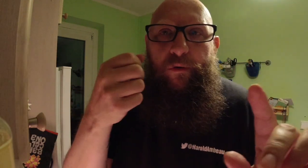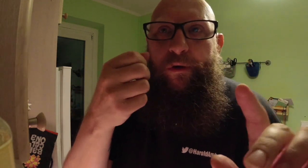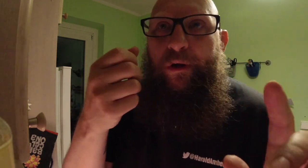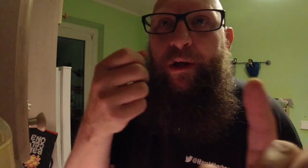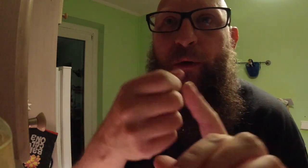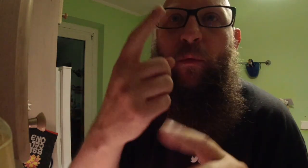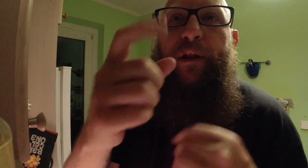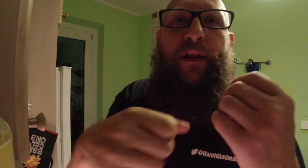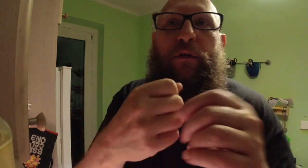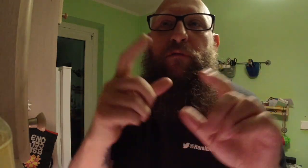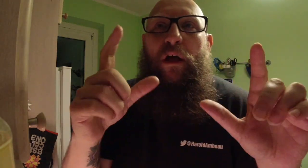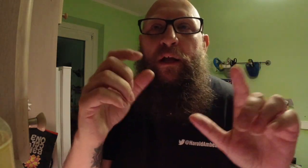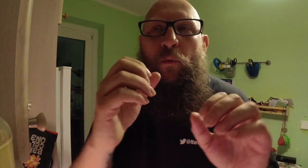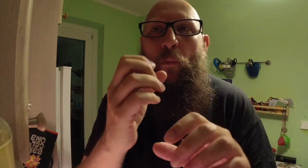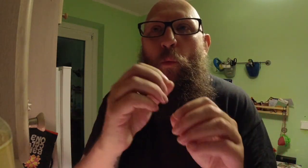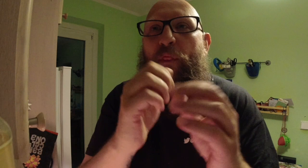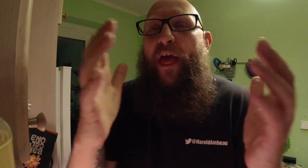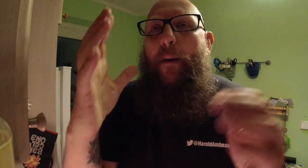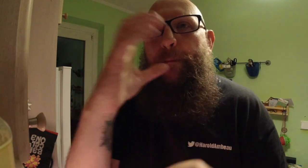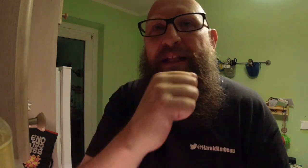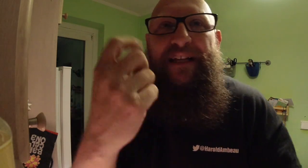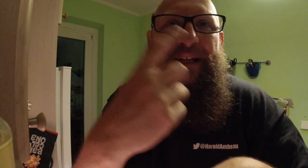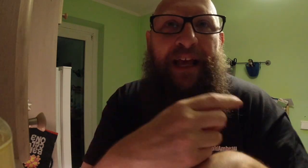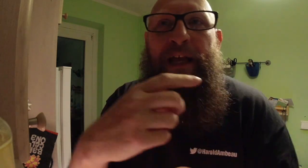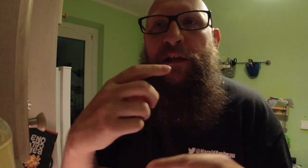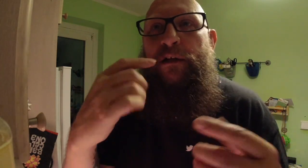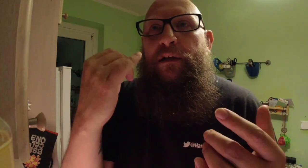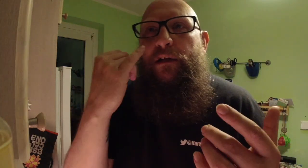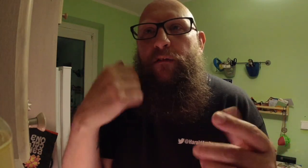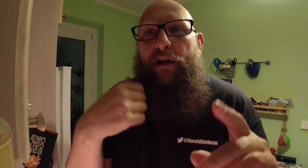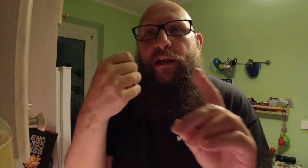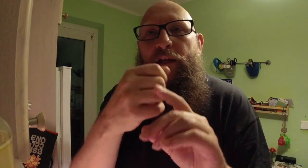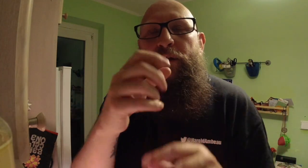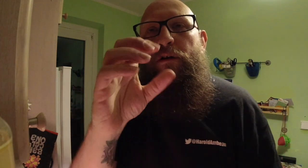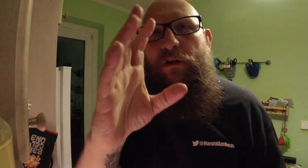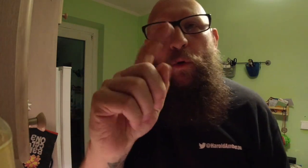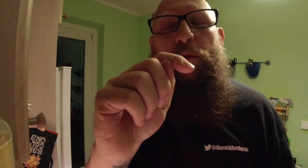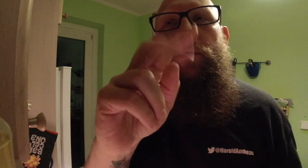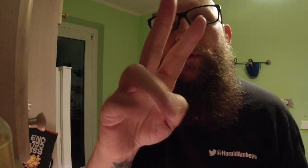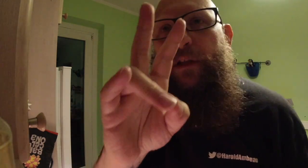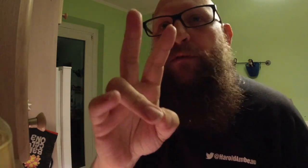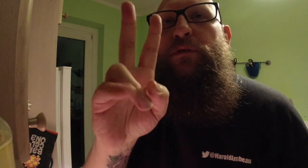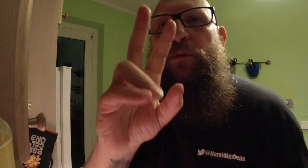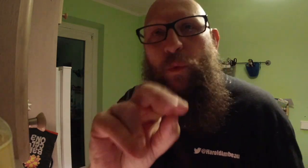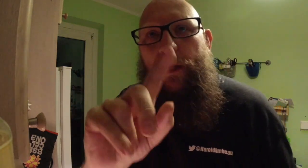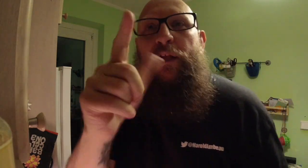hit one year vlogging without missing a day. If I hit October 27th, 2021.